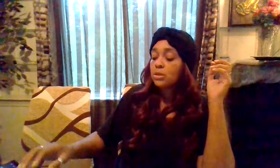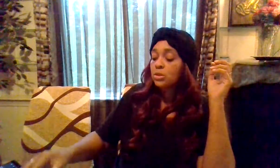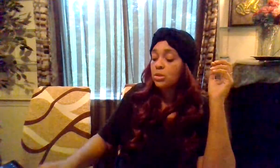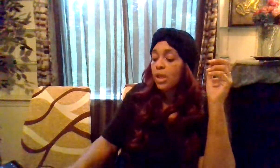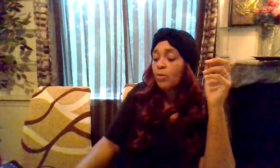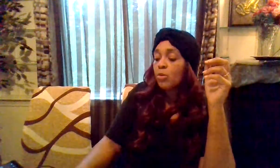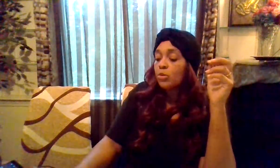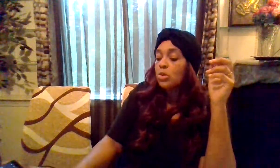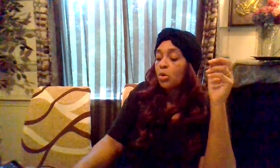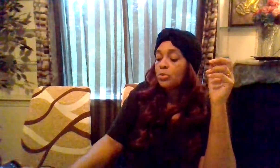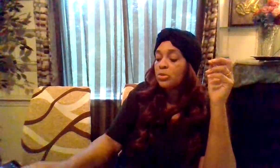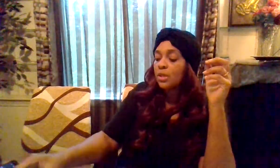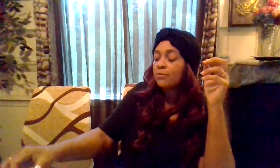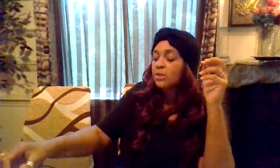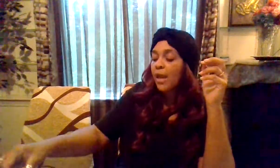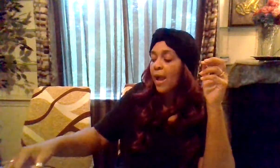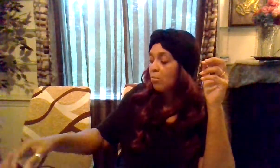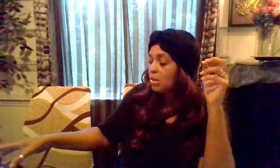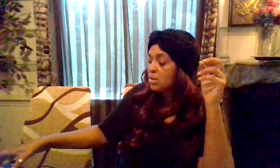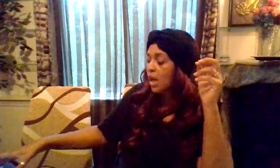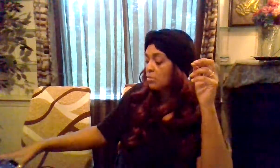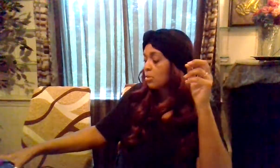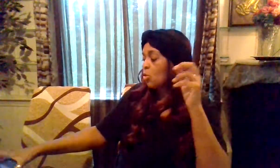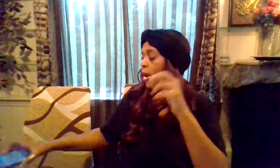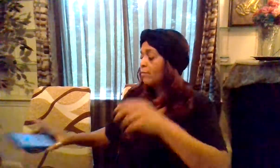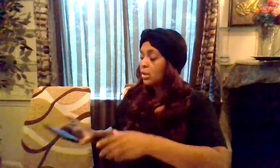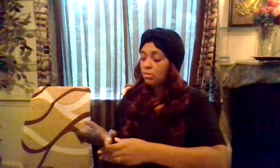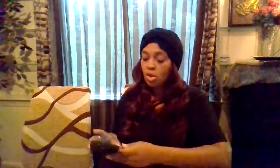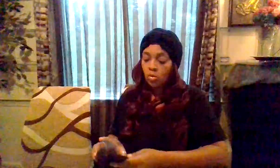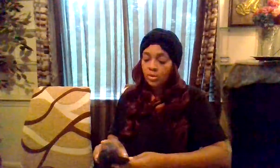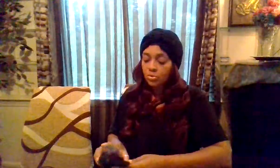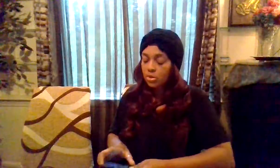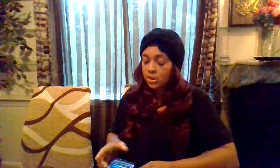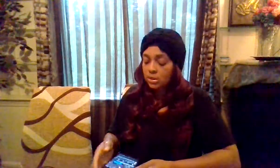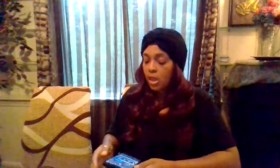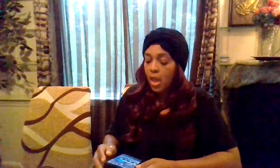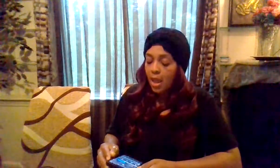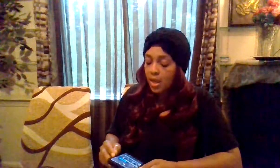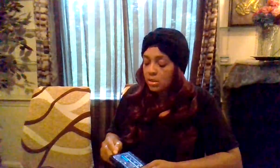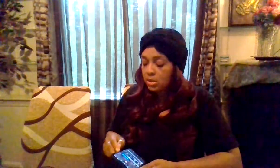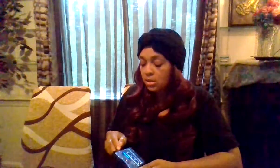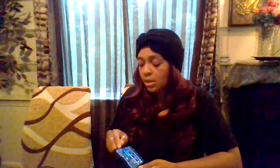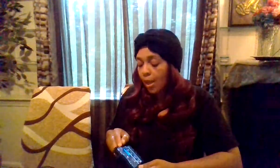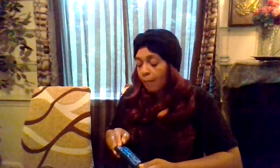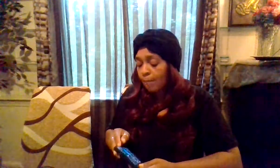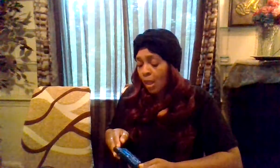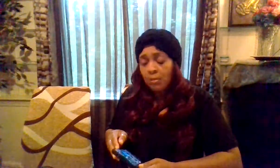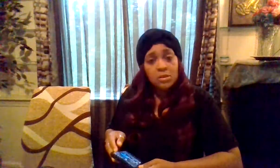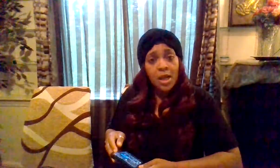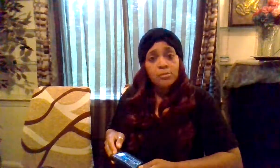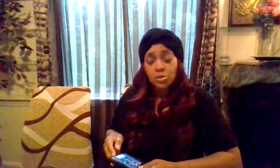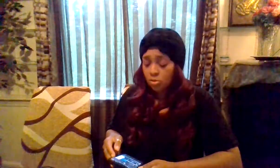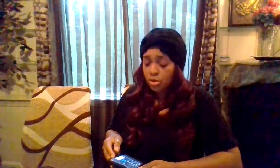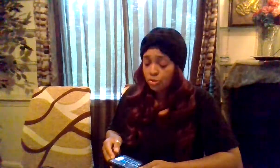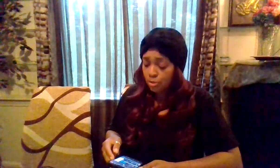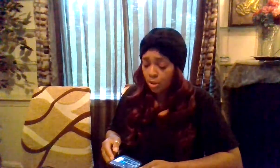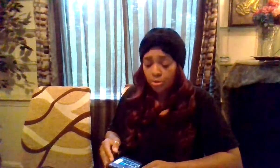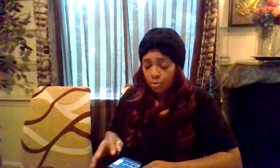it's just like when we go through stuff it's like how many times i'm gonna have to keep going through this and it's just like how many times it's gonna get you to know to